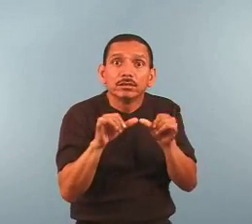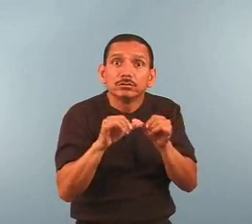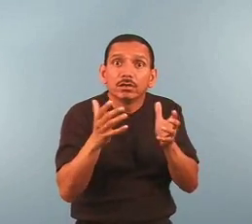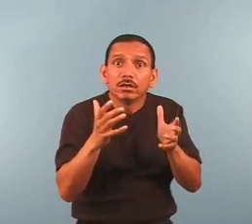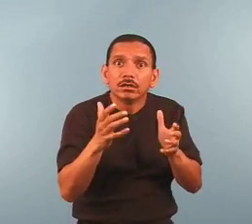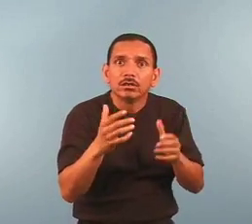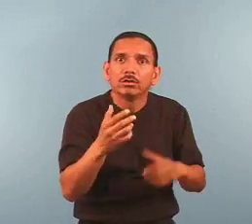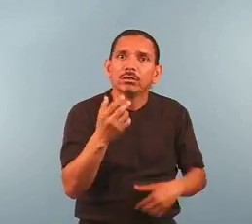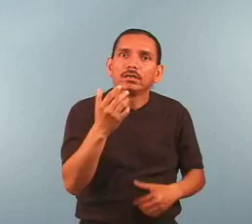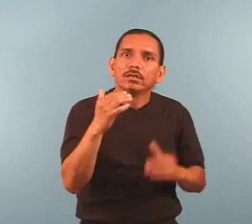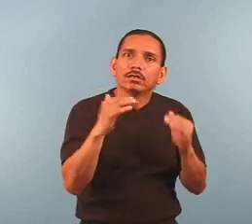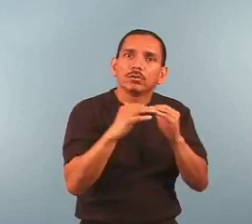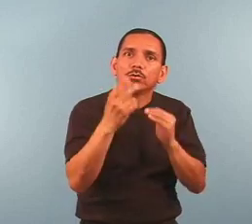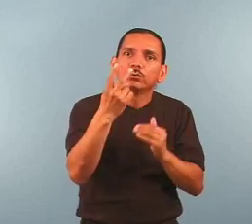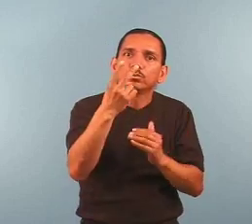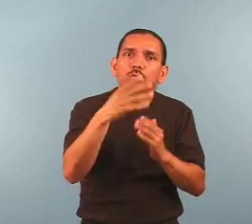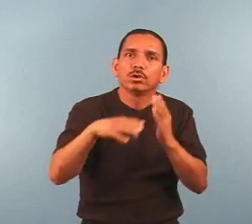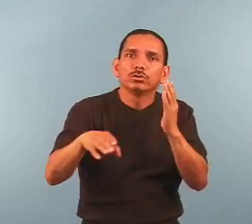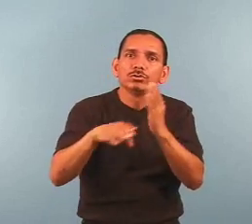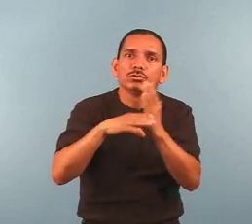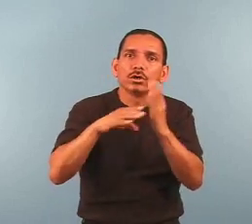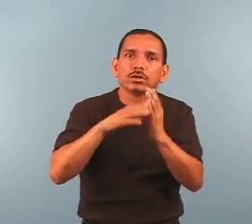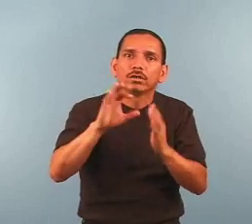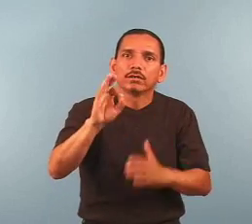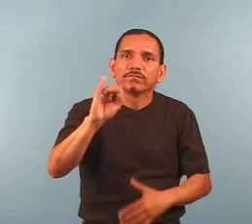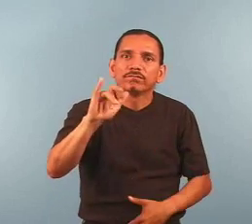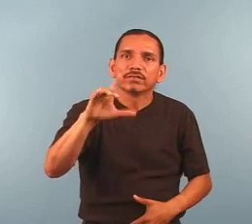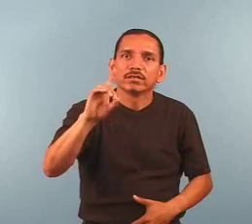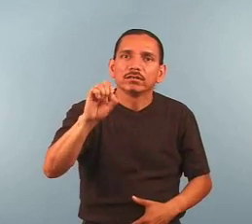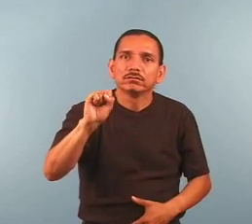2 soccer fields away